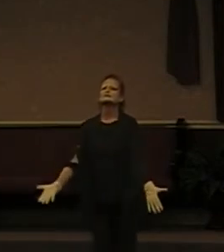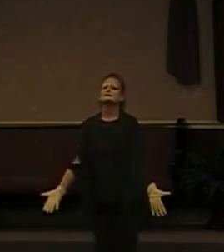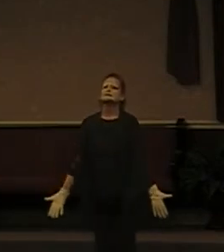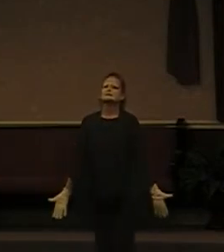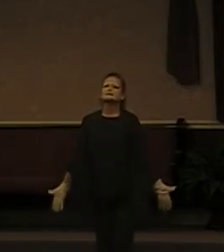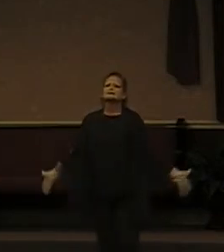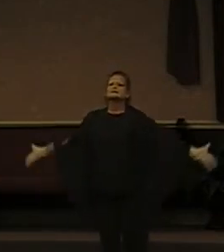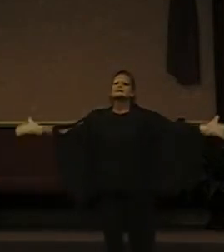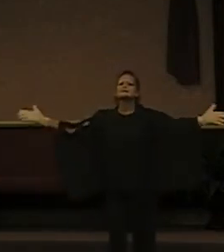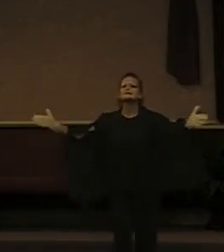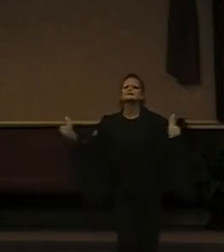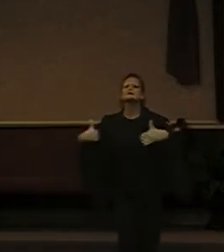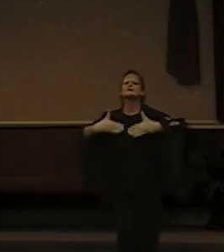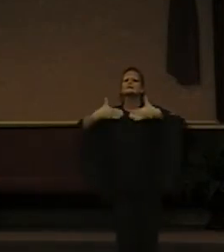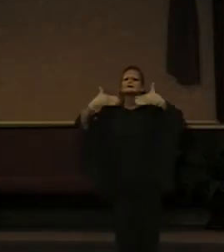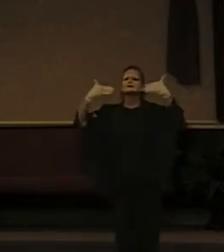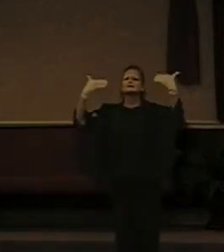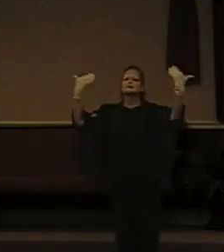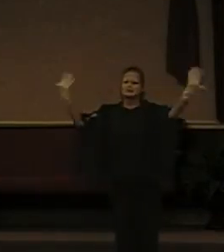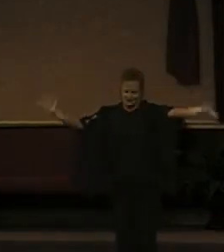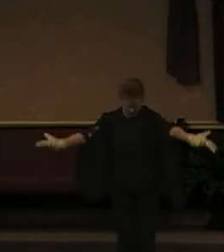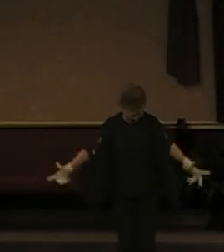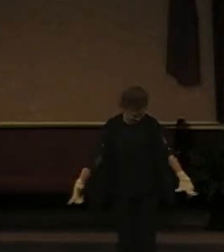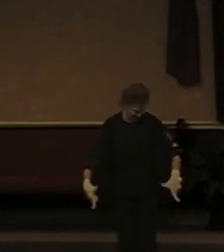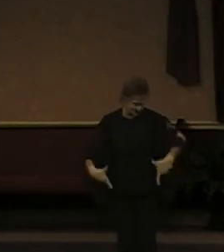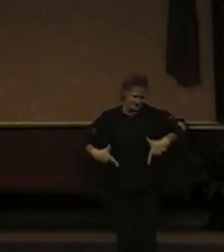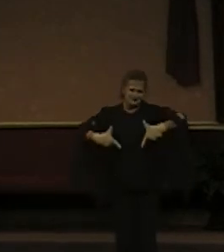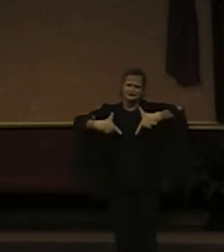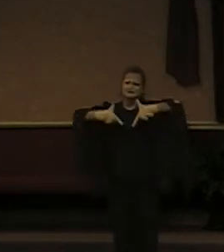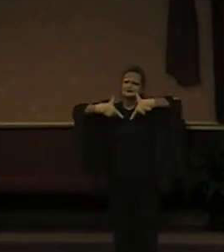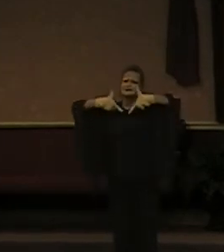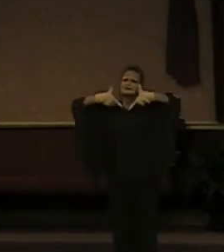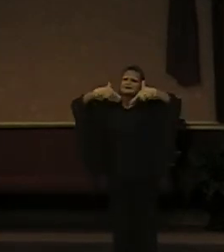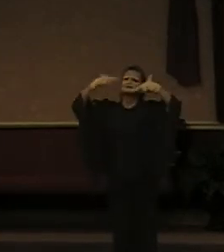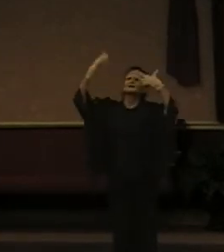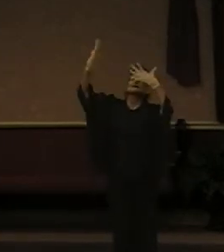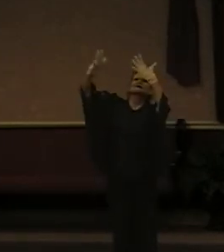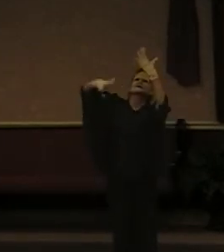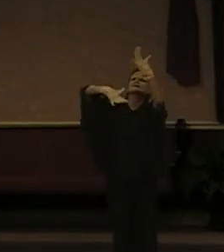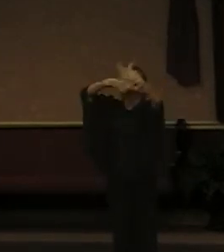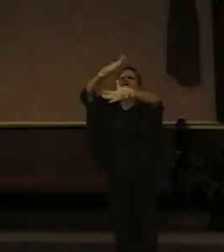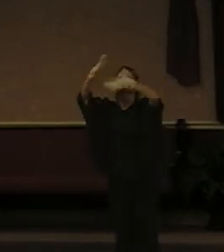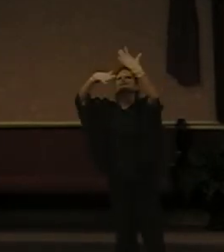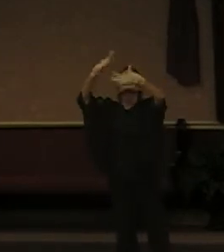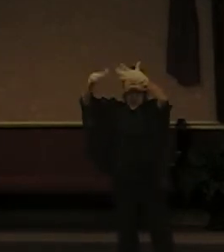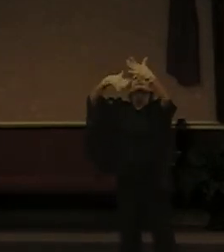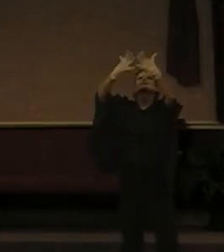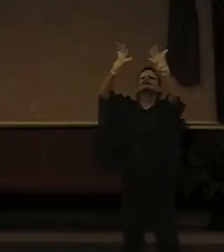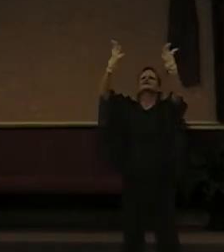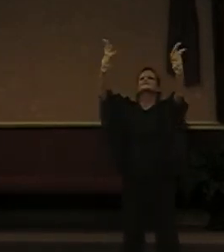And I will dwell in the house of the Lord